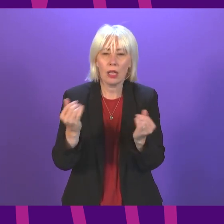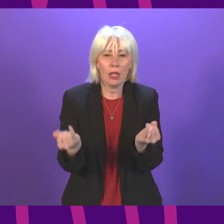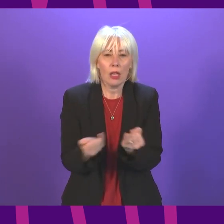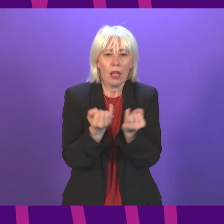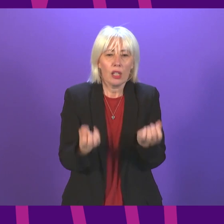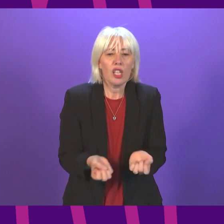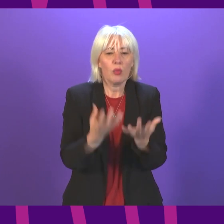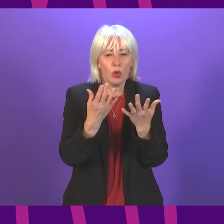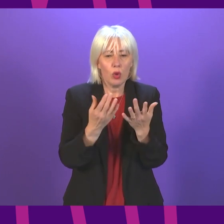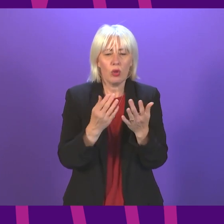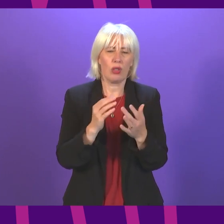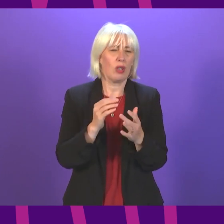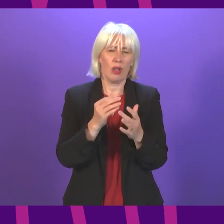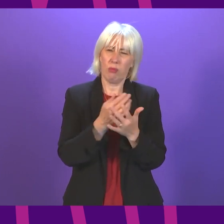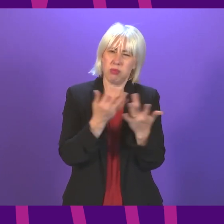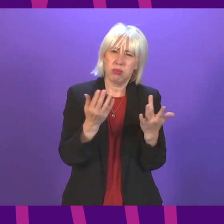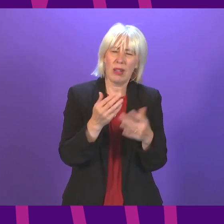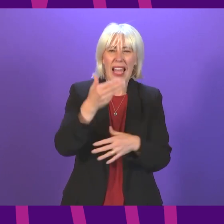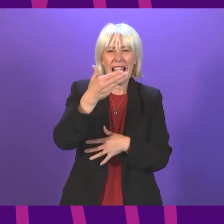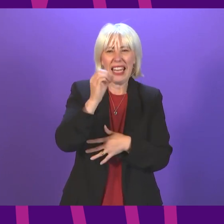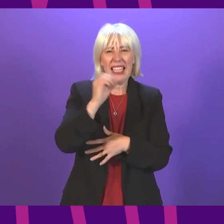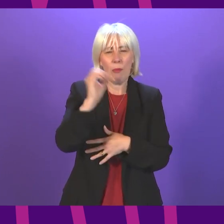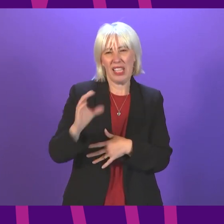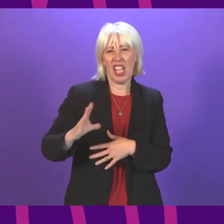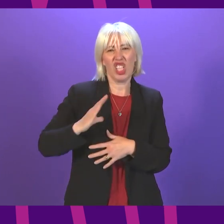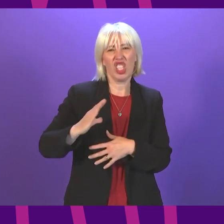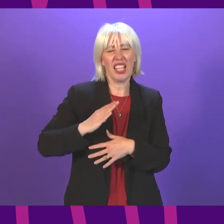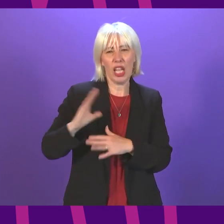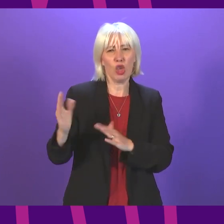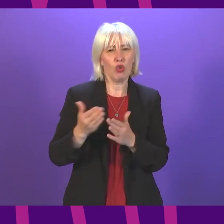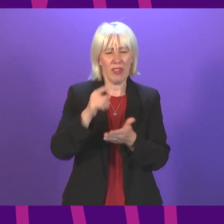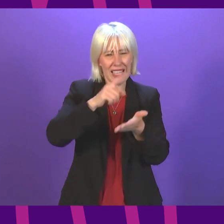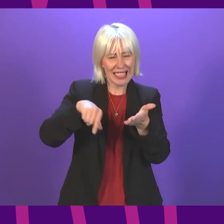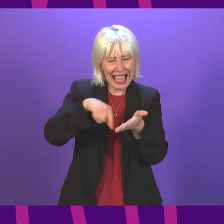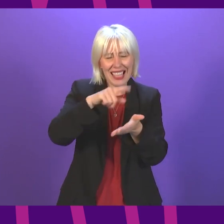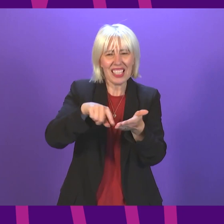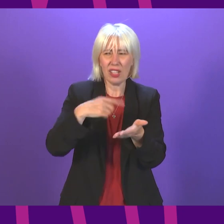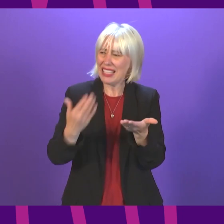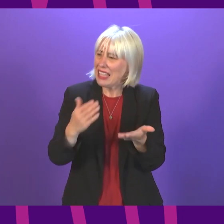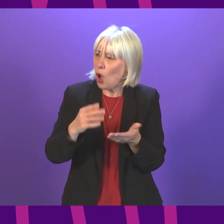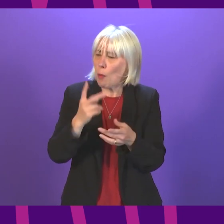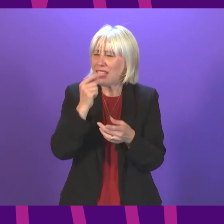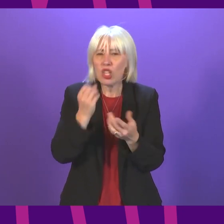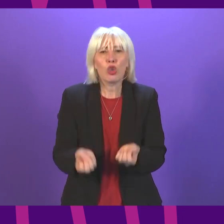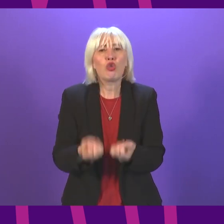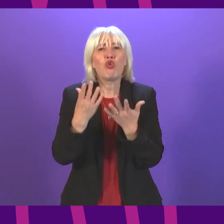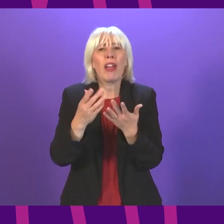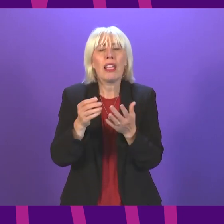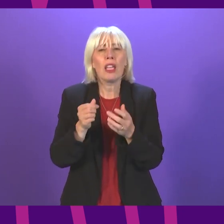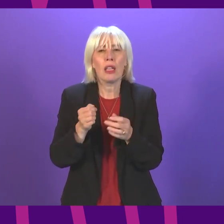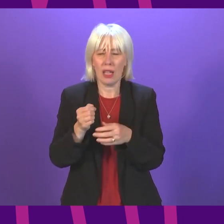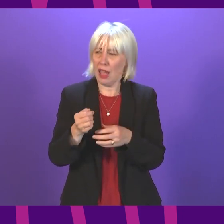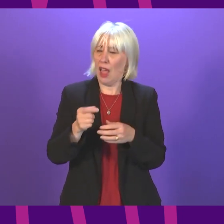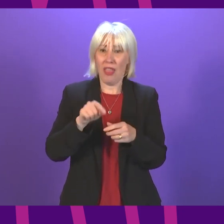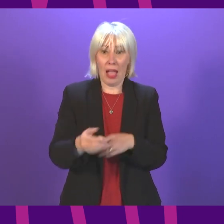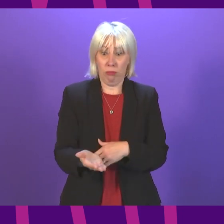days, 90 per cent of Sunday services cancelled, engineers now threatening strike action, and the looming threat of this